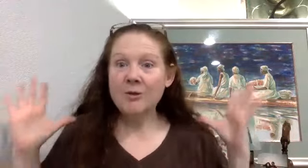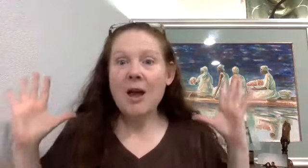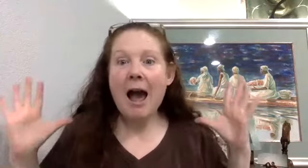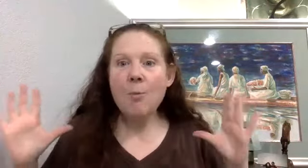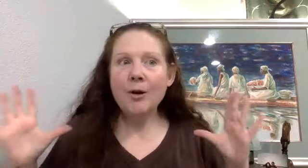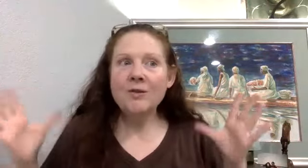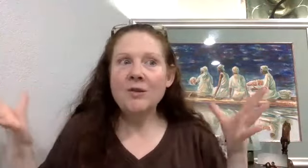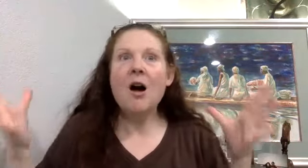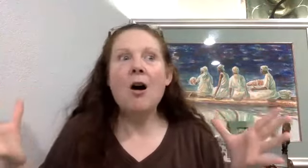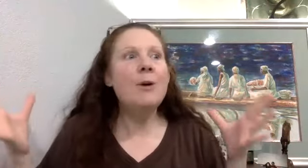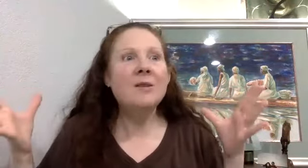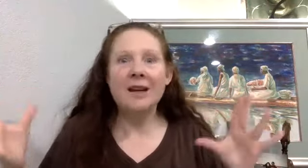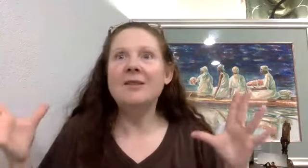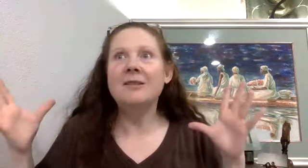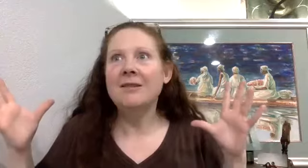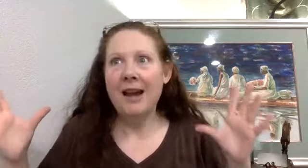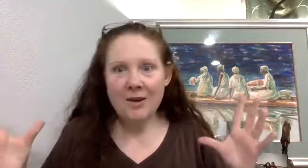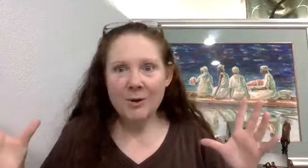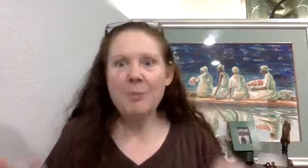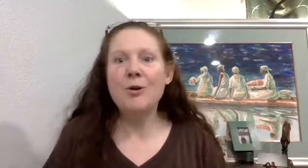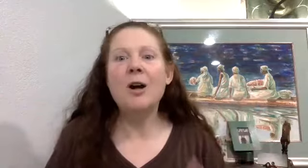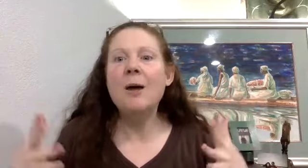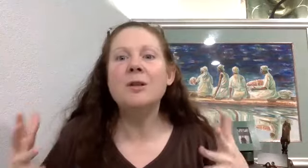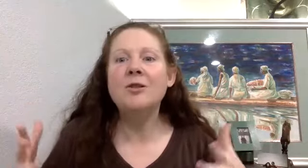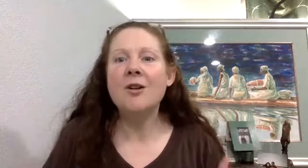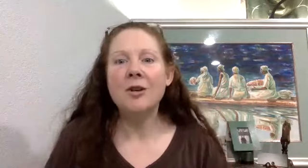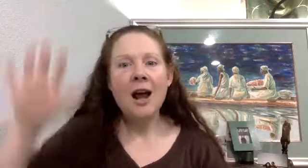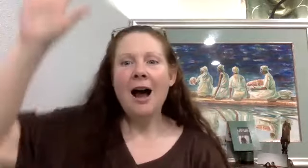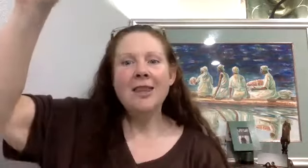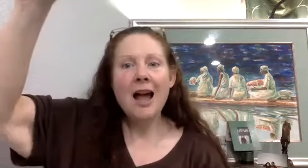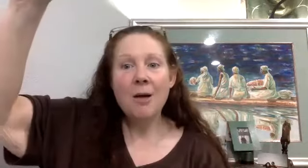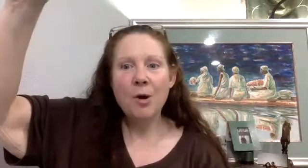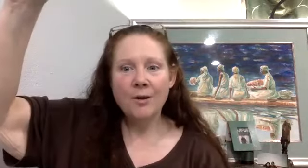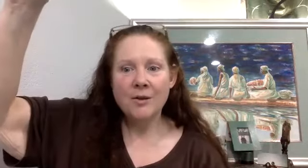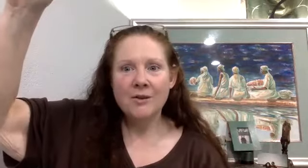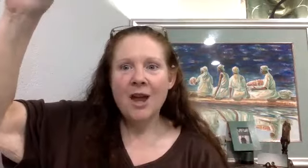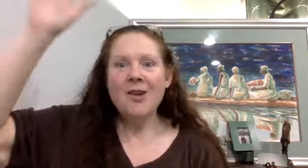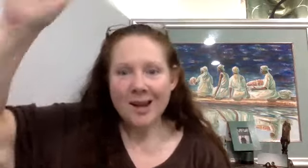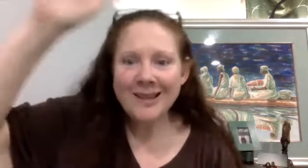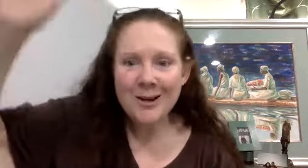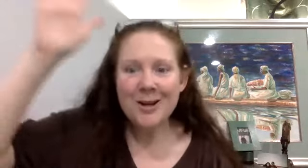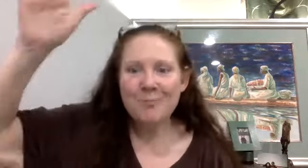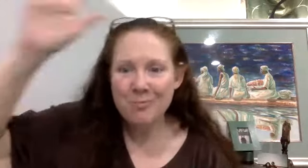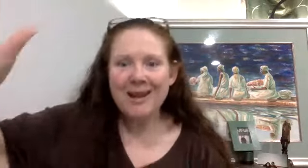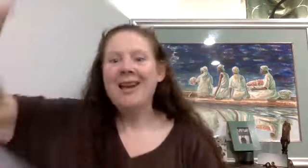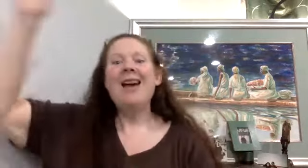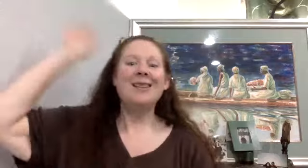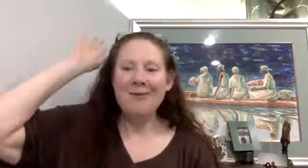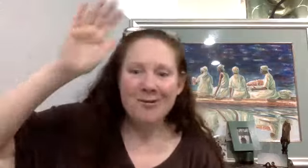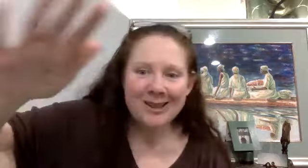how Parkinson's always gets diagnosed. People don't come to the doctor. I think I got Parkinson's. Not a single human being has ever went